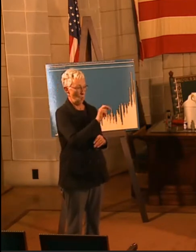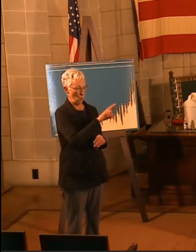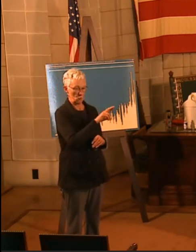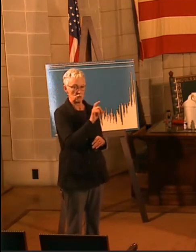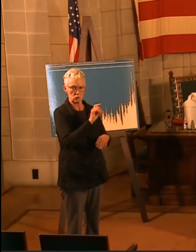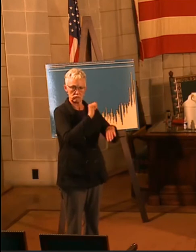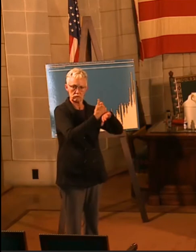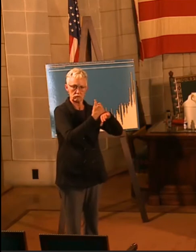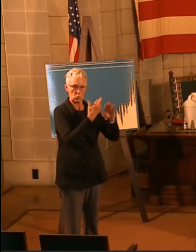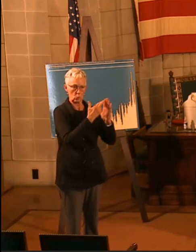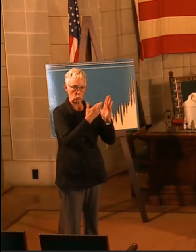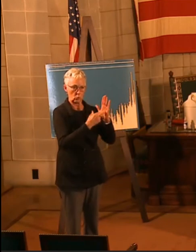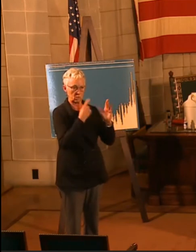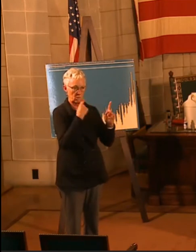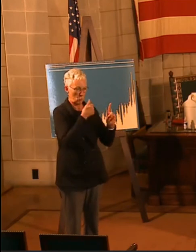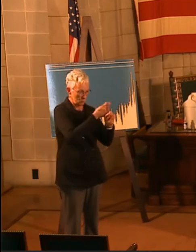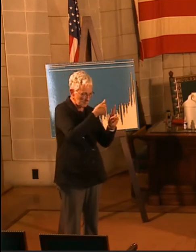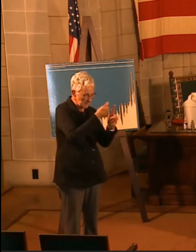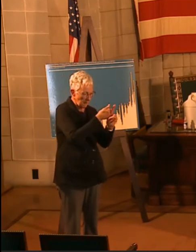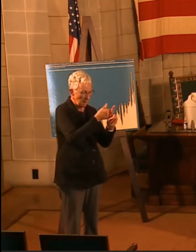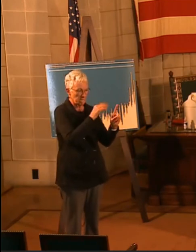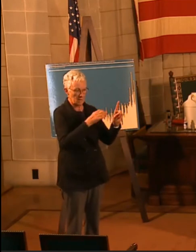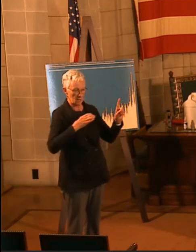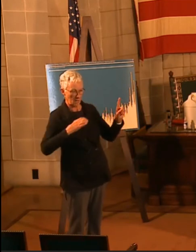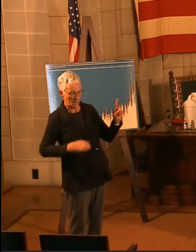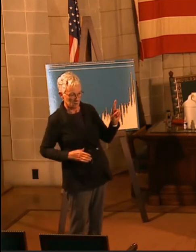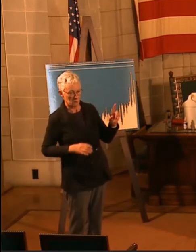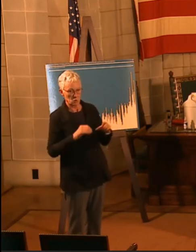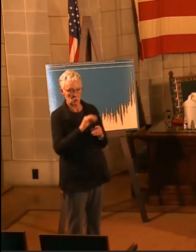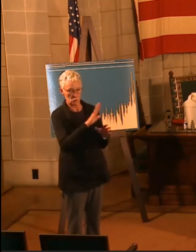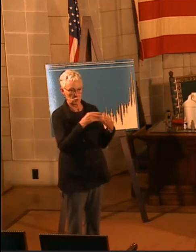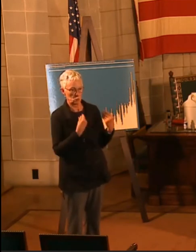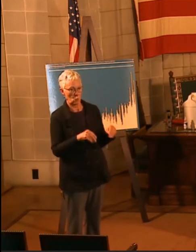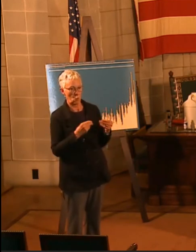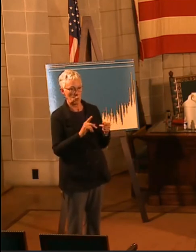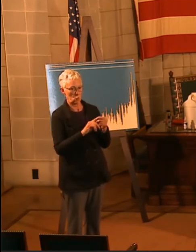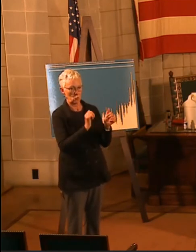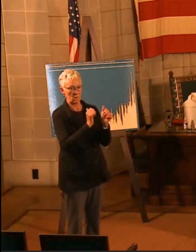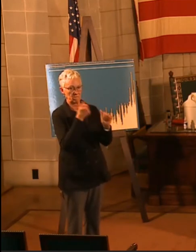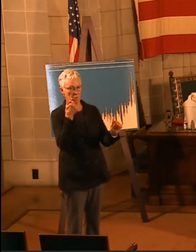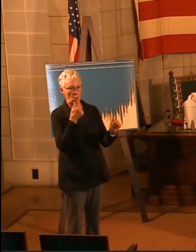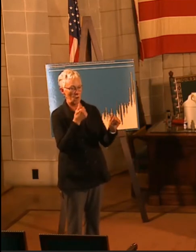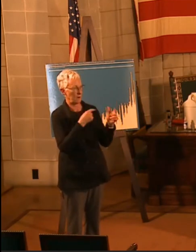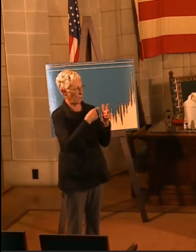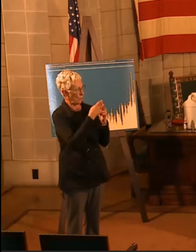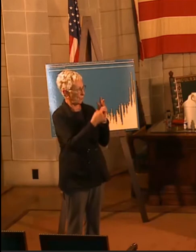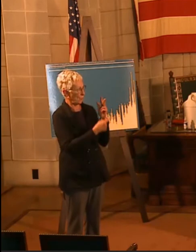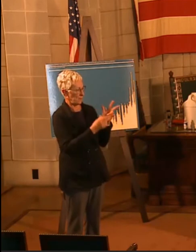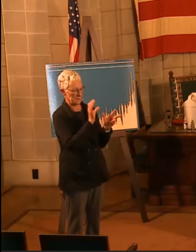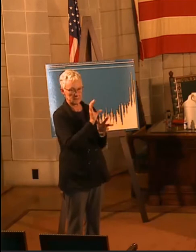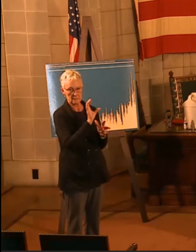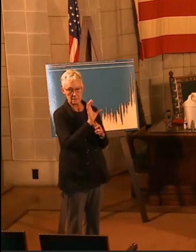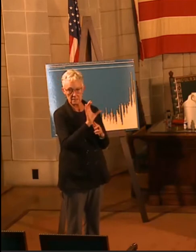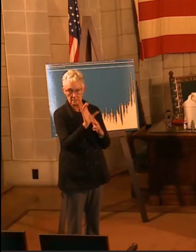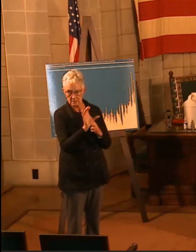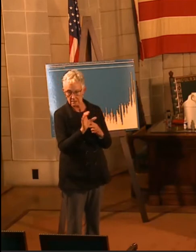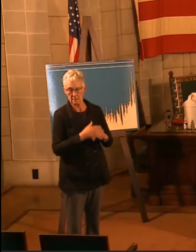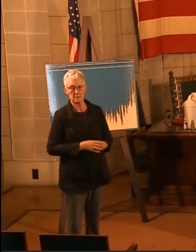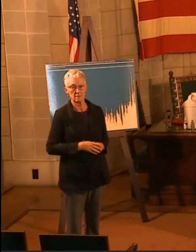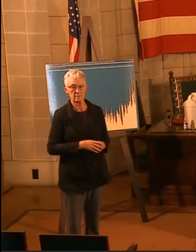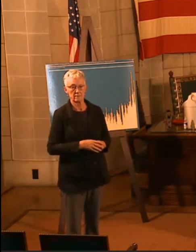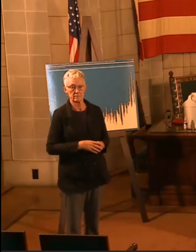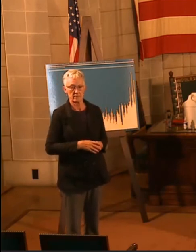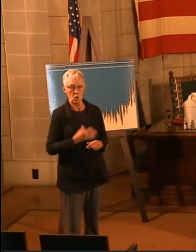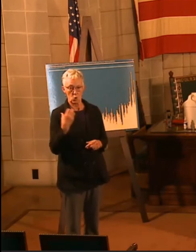yourselves, your staff, and your customers to help all involved to avoid the three Cs. And coaches, even those that volunteer,